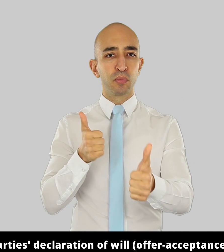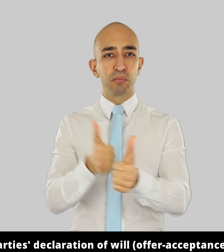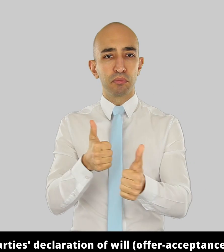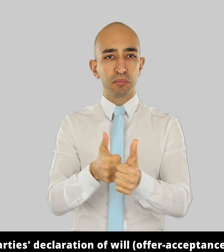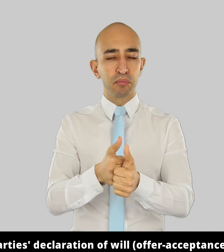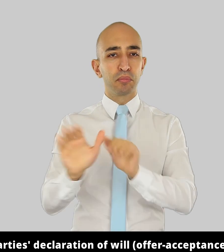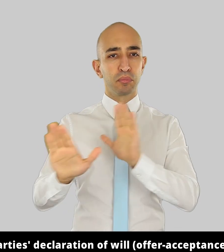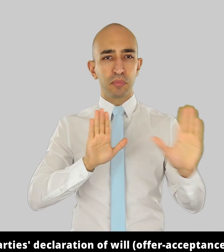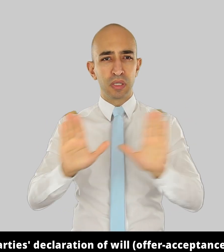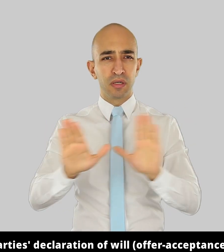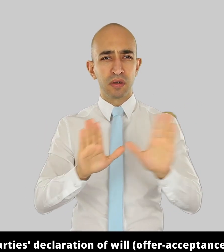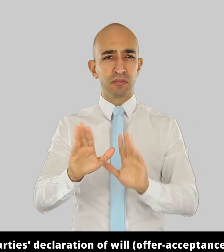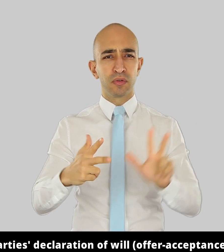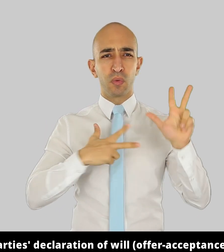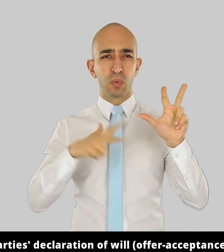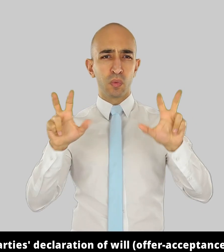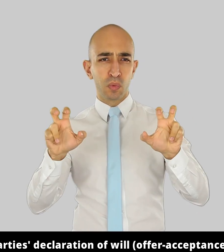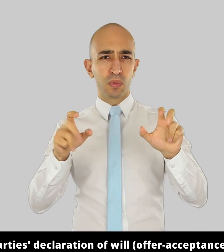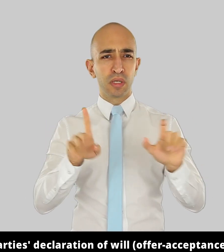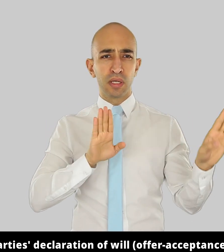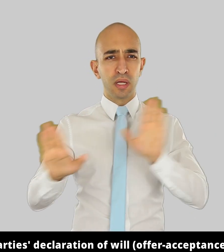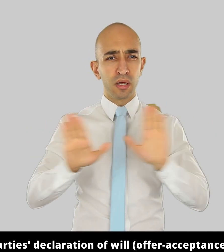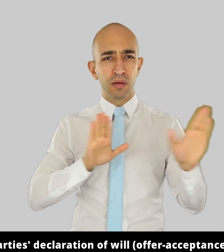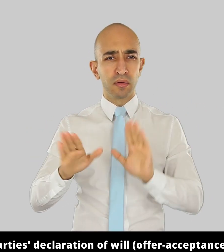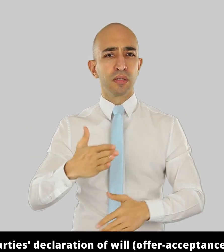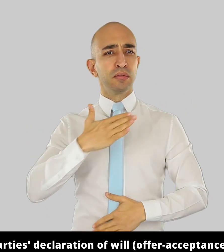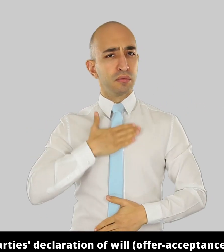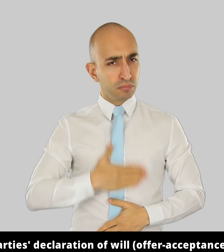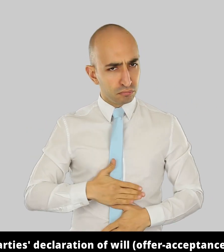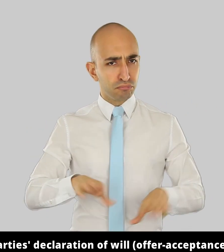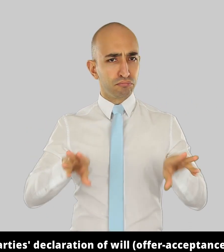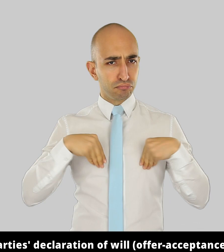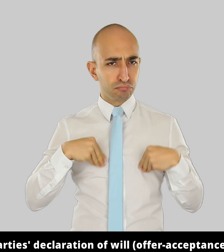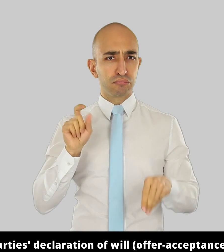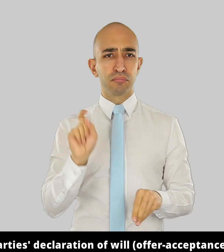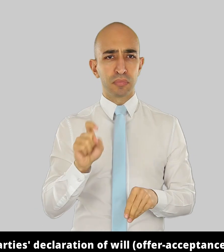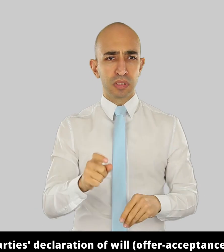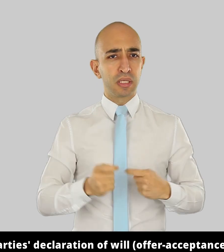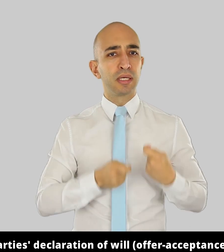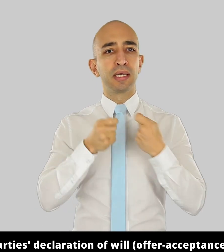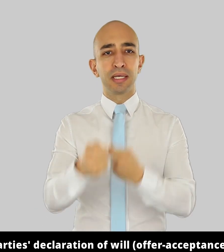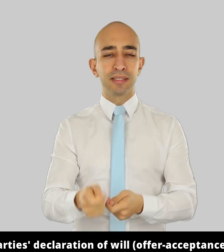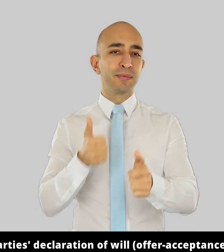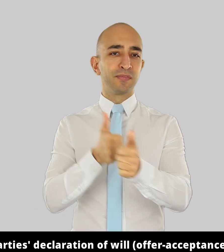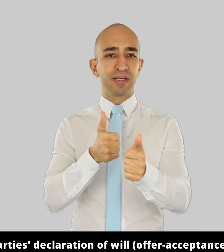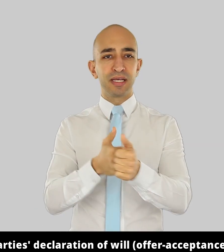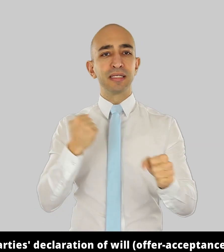parties' declaration of will, offer acceptance. In an investment proxy transactions, the participation